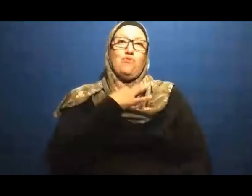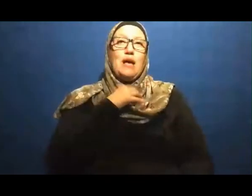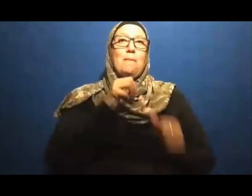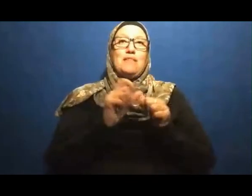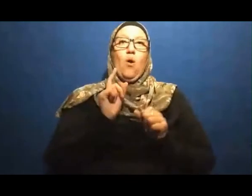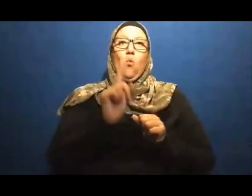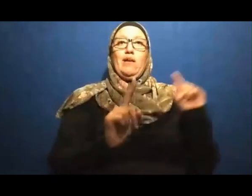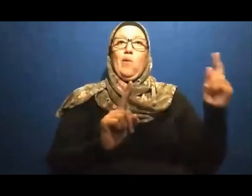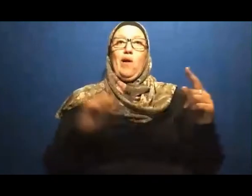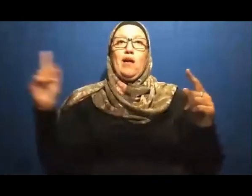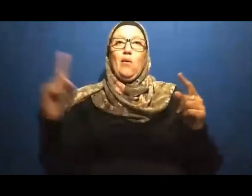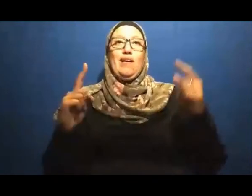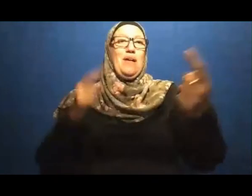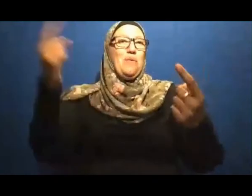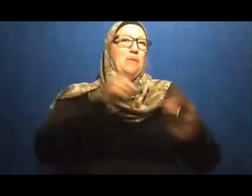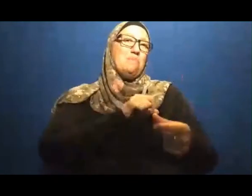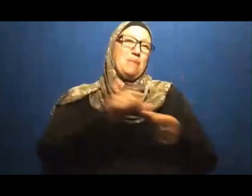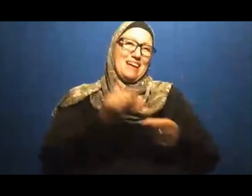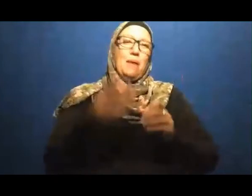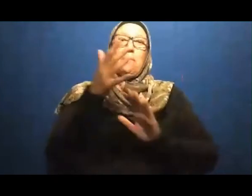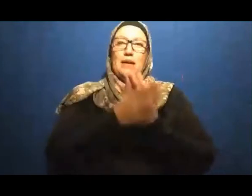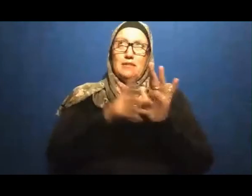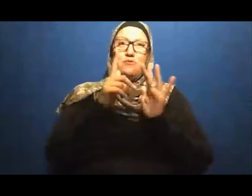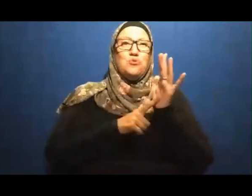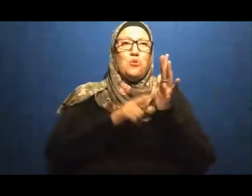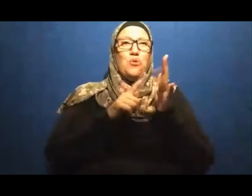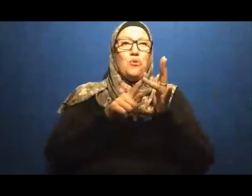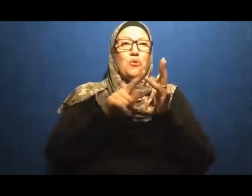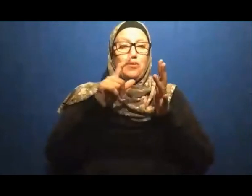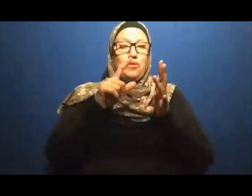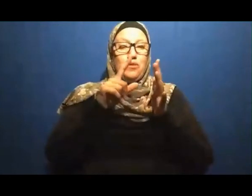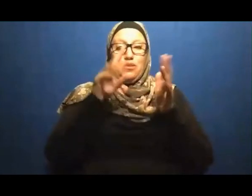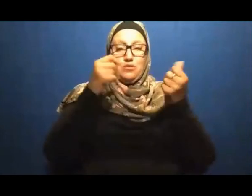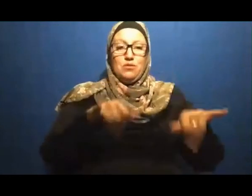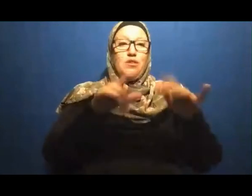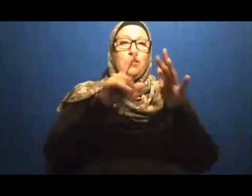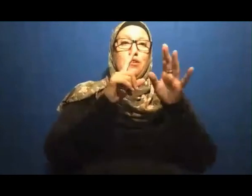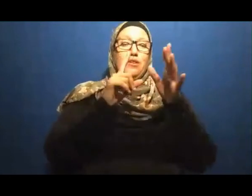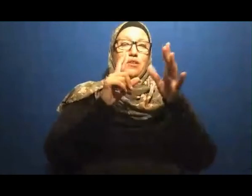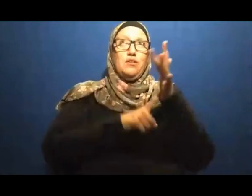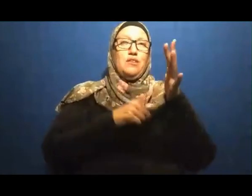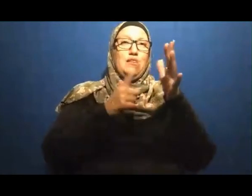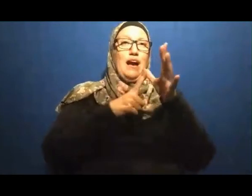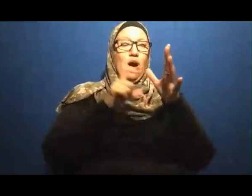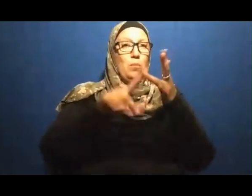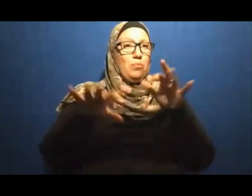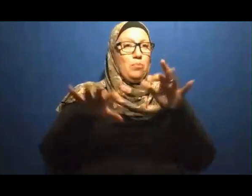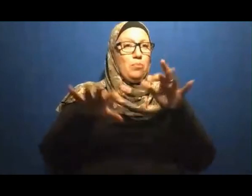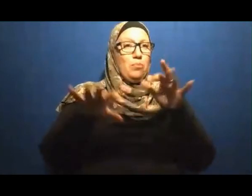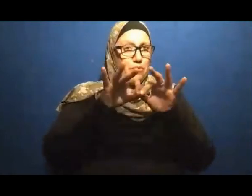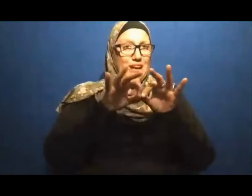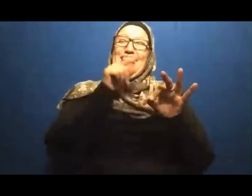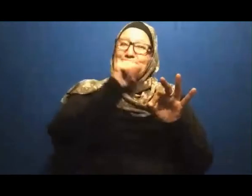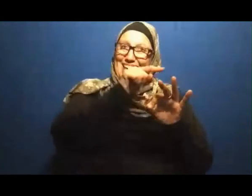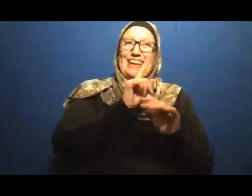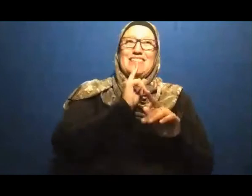Means Like Everyone Else Does Then To Assure Them That This Is Not By It Self Protecting You You You